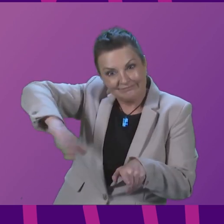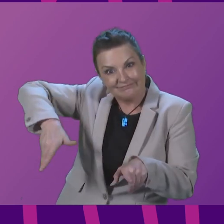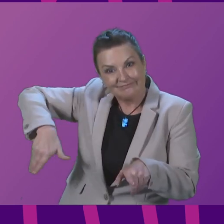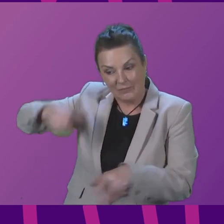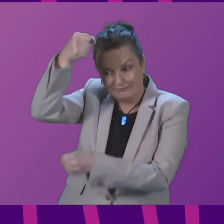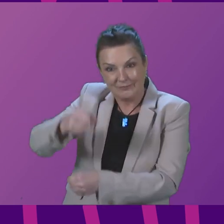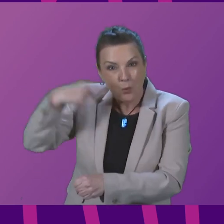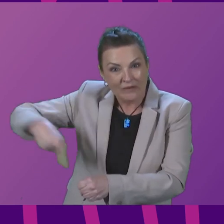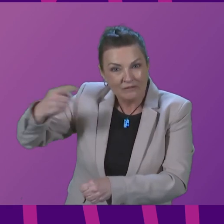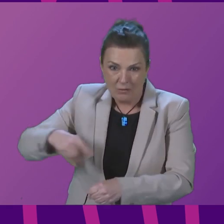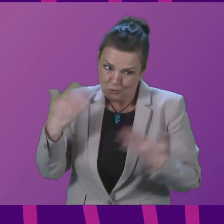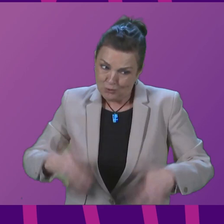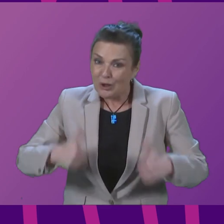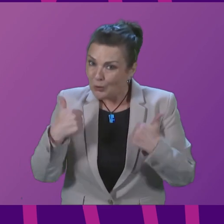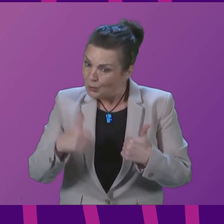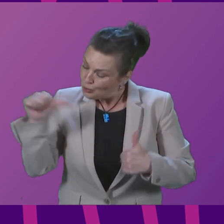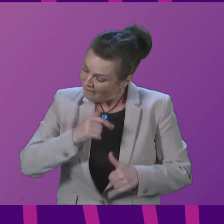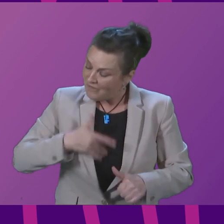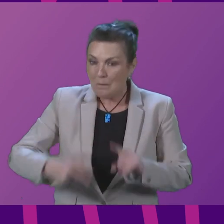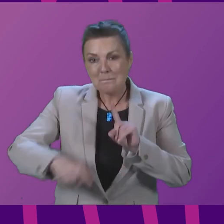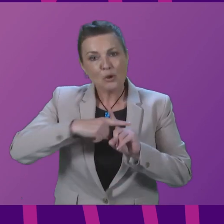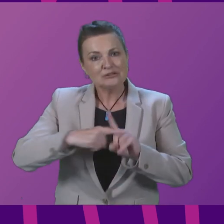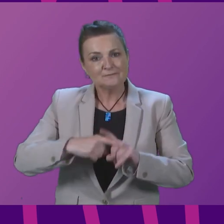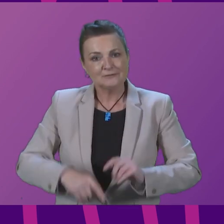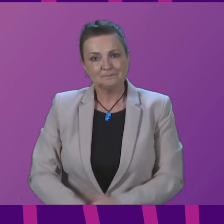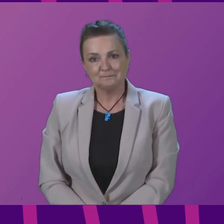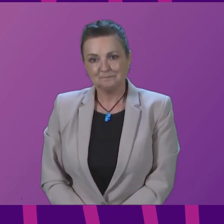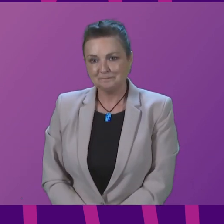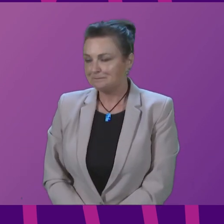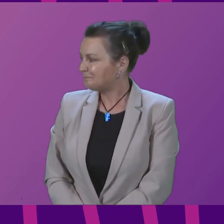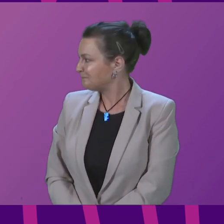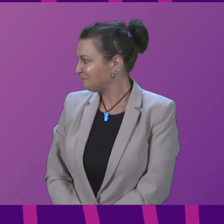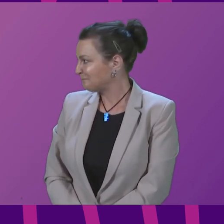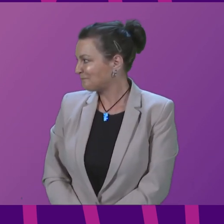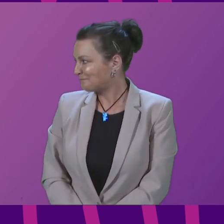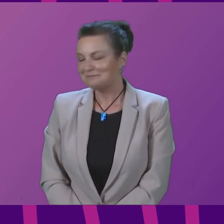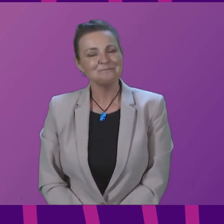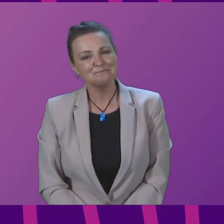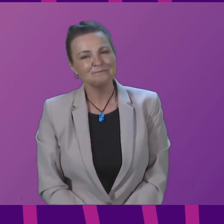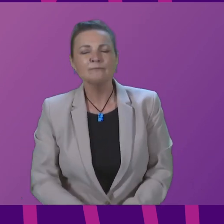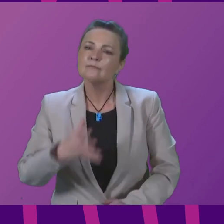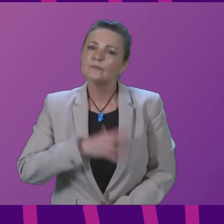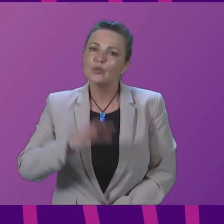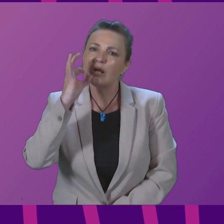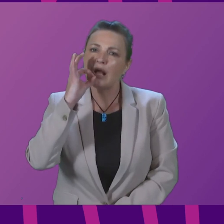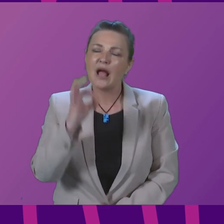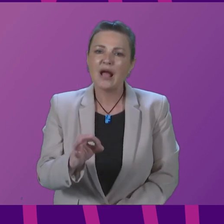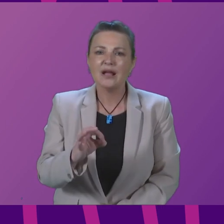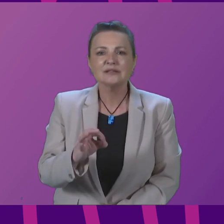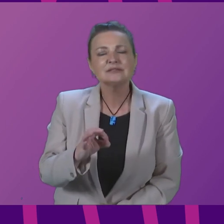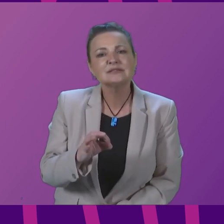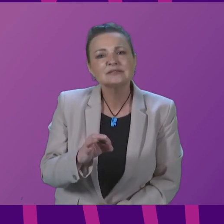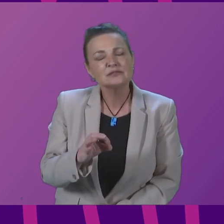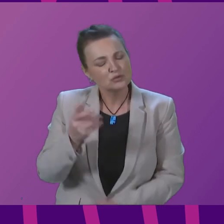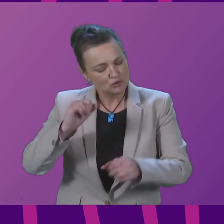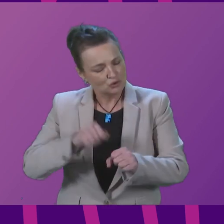be extremely positive about. number four, Jenny Minto. Officer, to ask the First Minister what assurances the